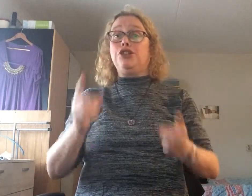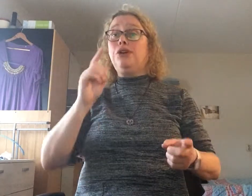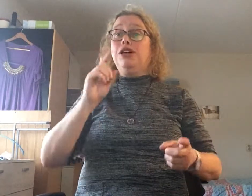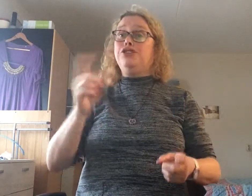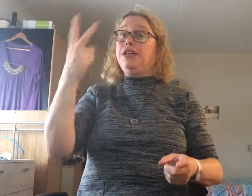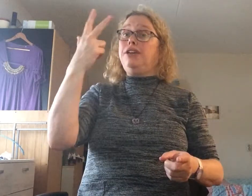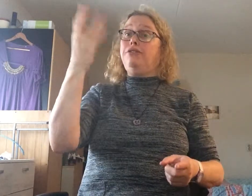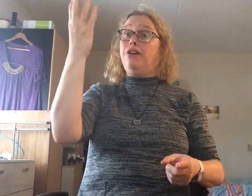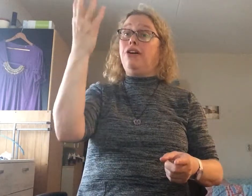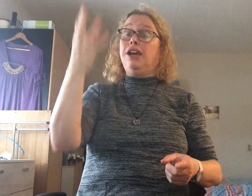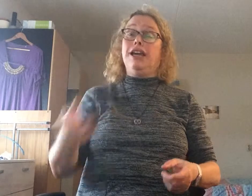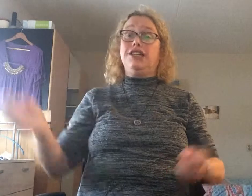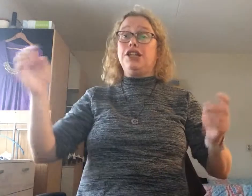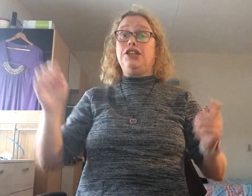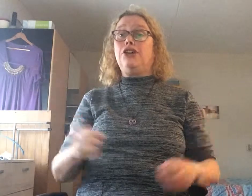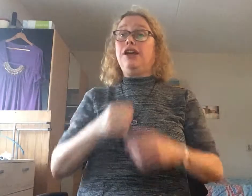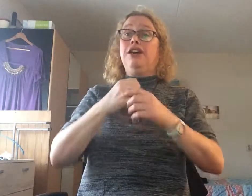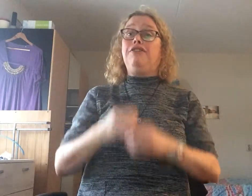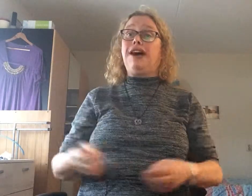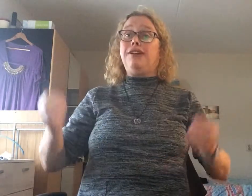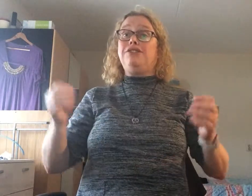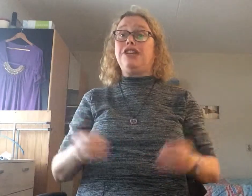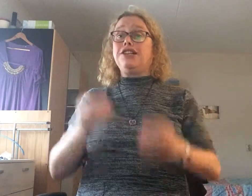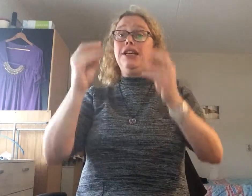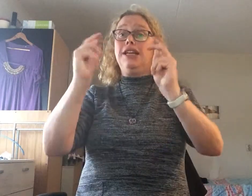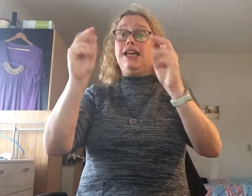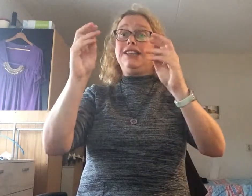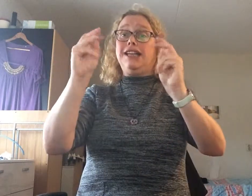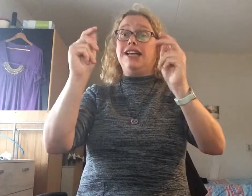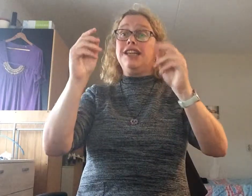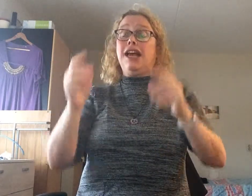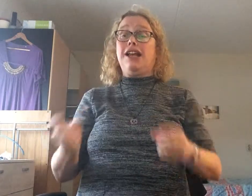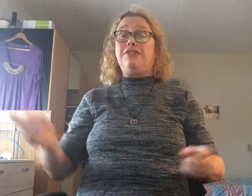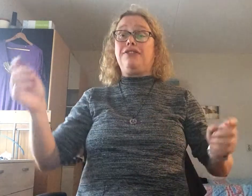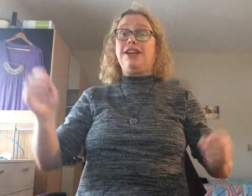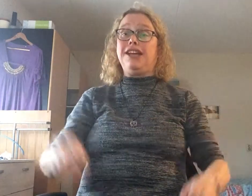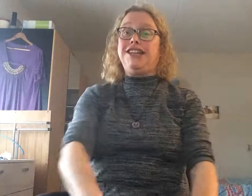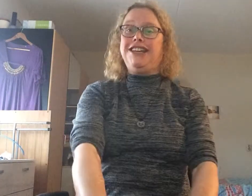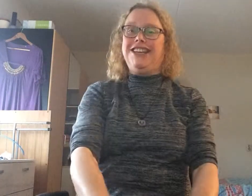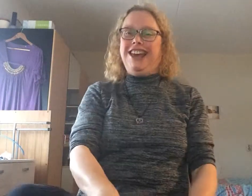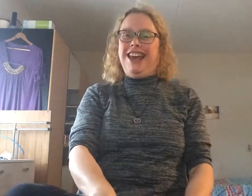shoe. Three, four, it's a door. Five, six, click at the clicks. Eleven, eight, I